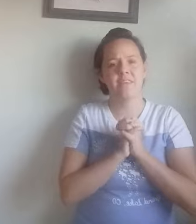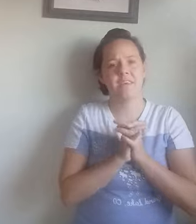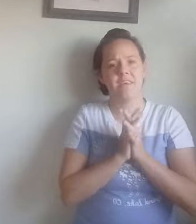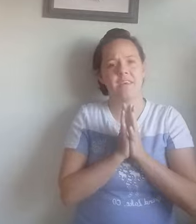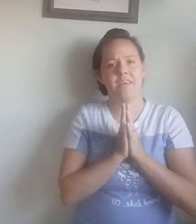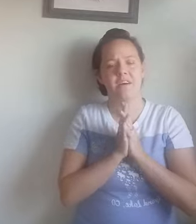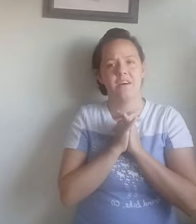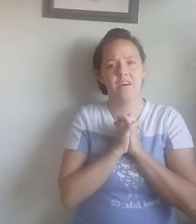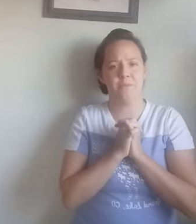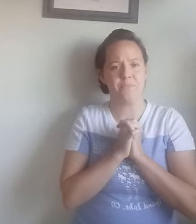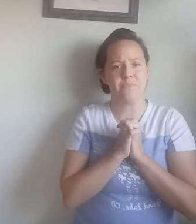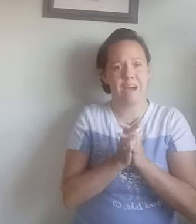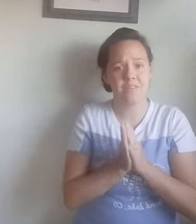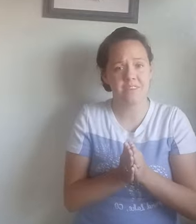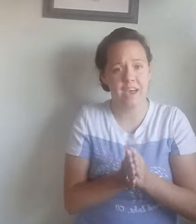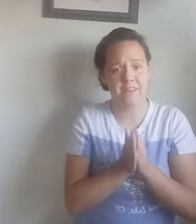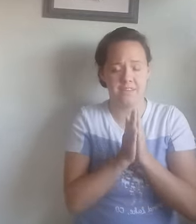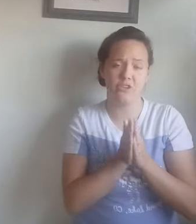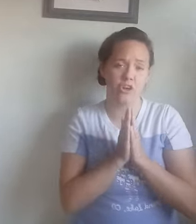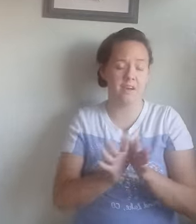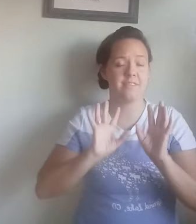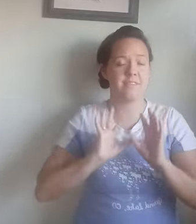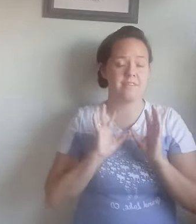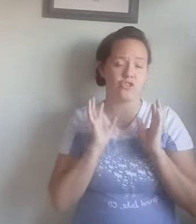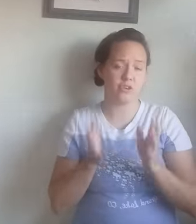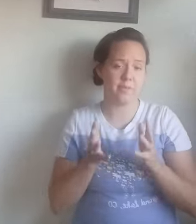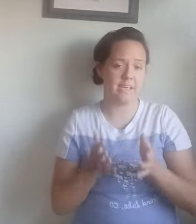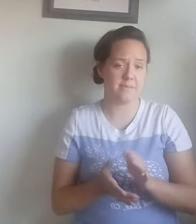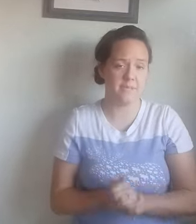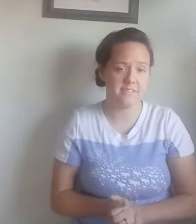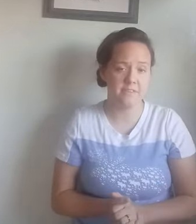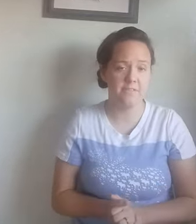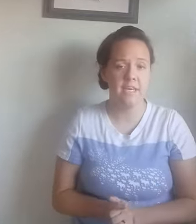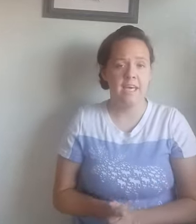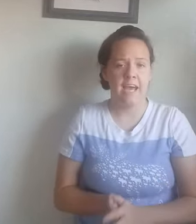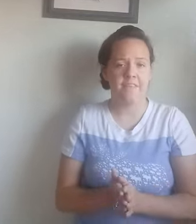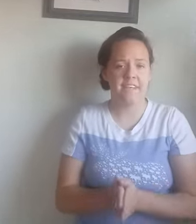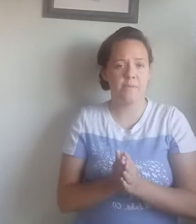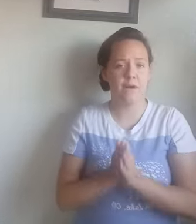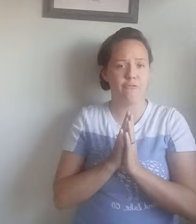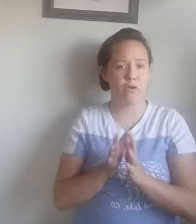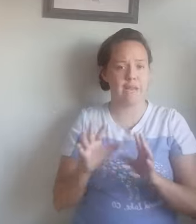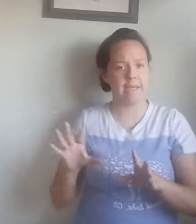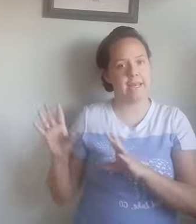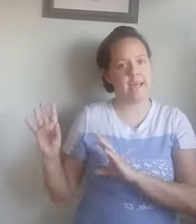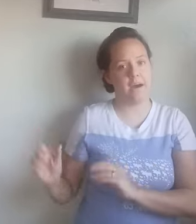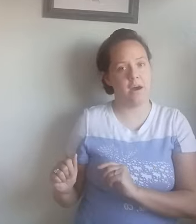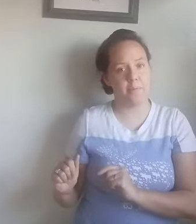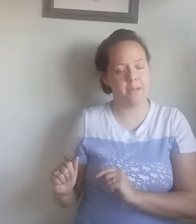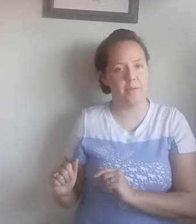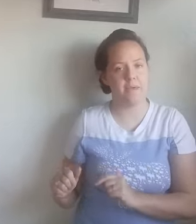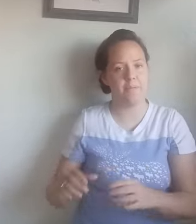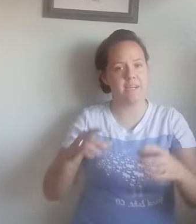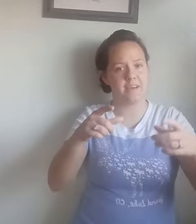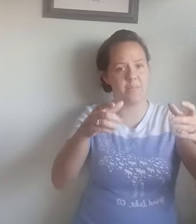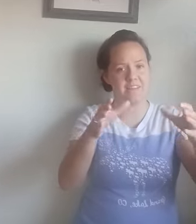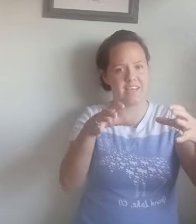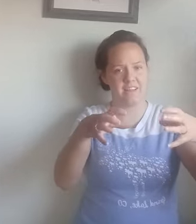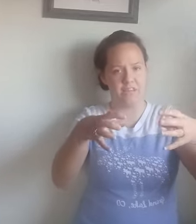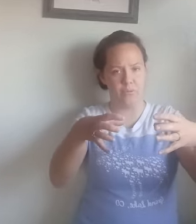the, um, downside to this yarn is it's extremely expensive. I think it's about $4.99 at Hobby Lobby, but it comes on like a little